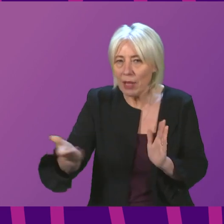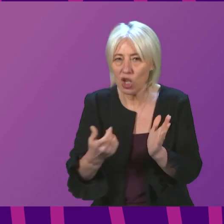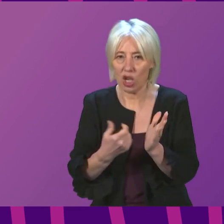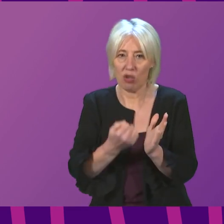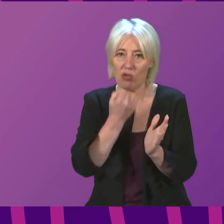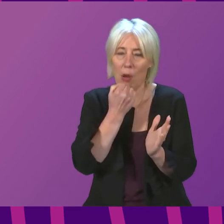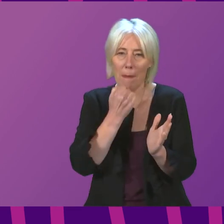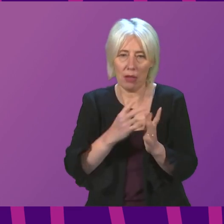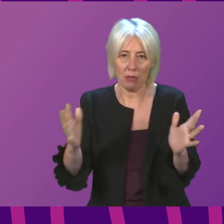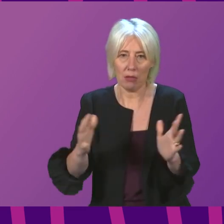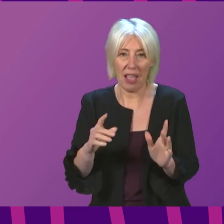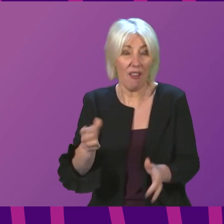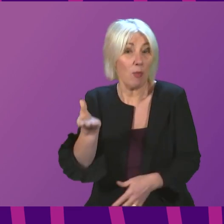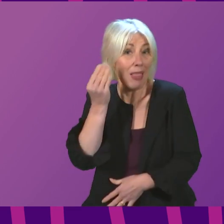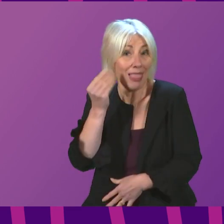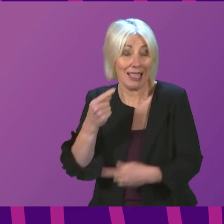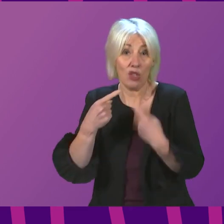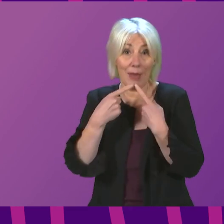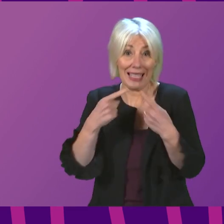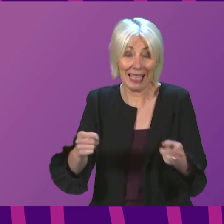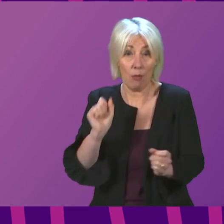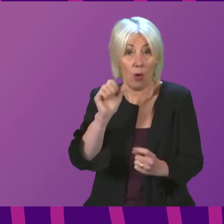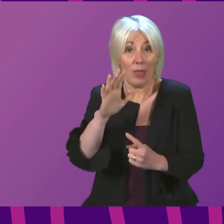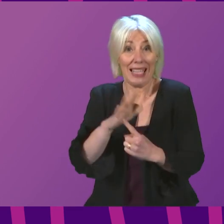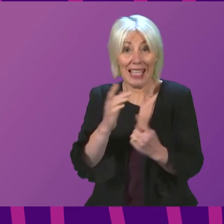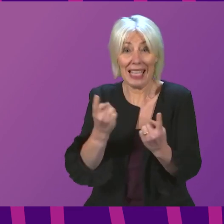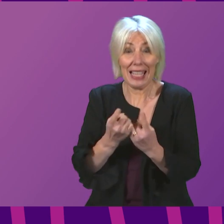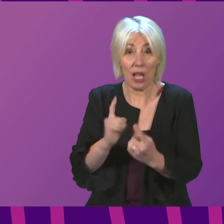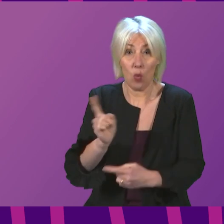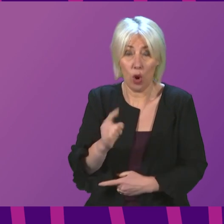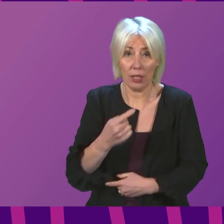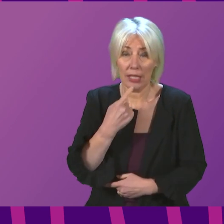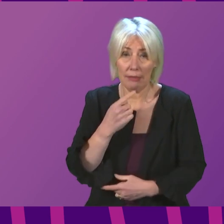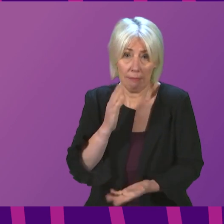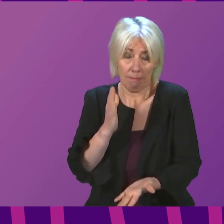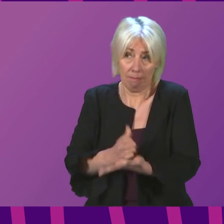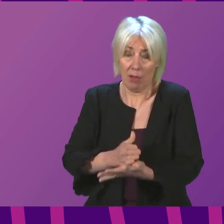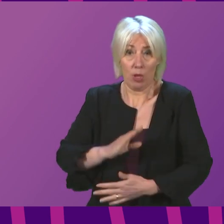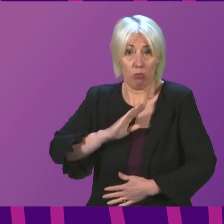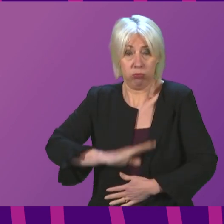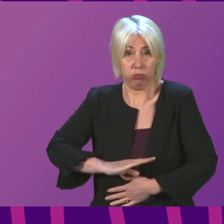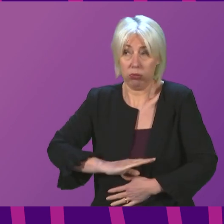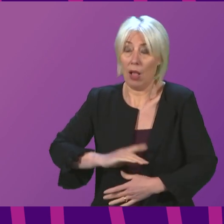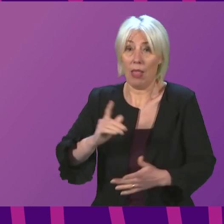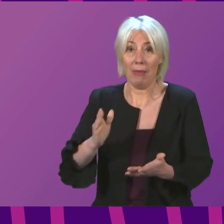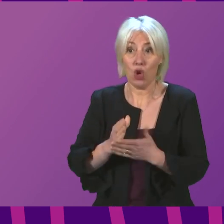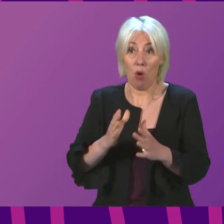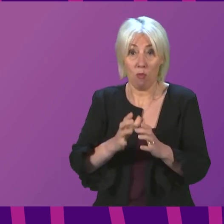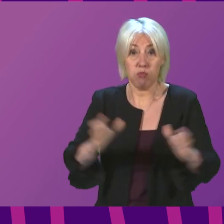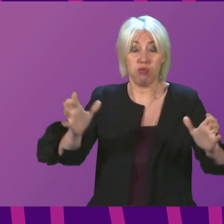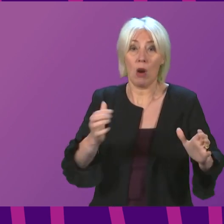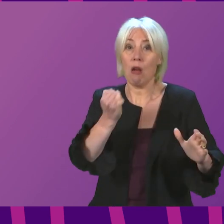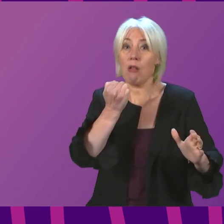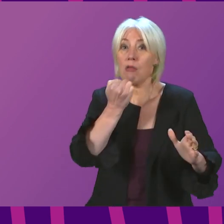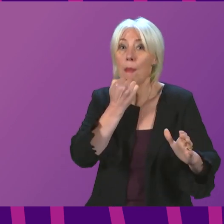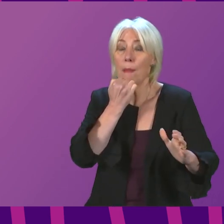statement will see that one of the key conditions there is being as assured as we can be that the volume of cases is not going